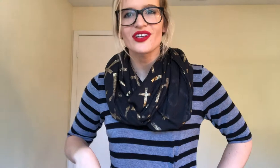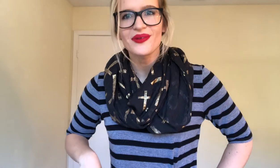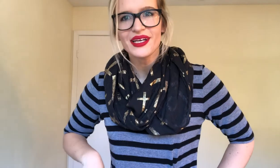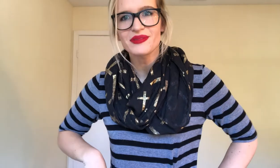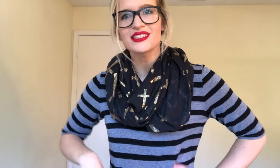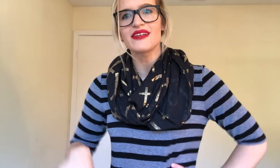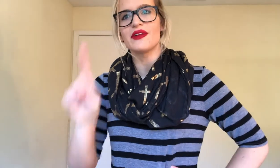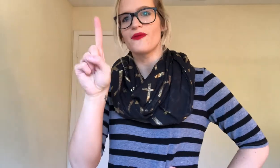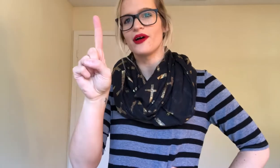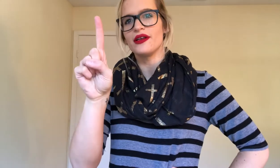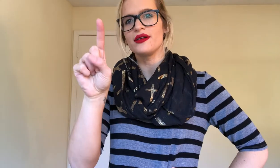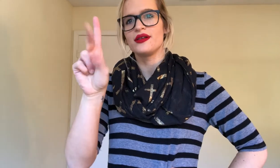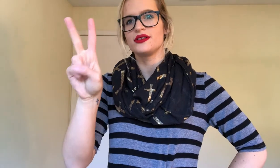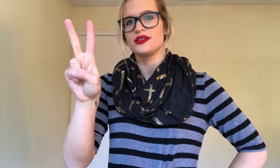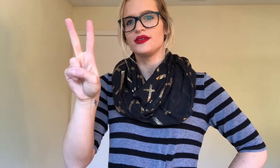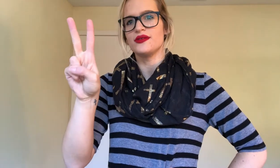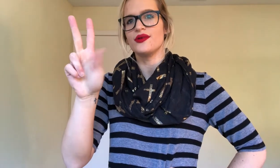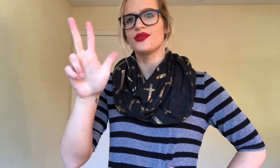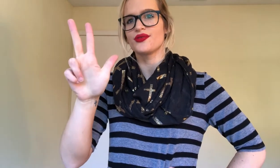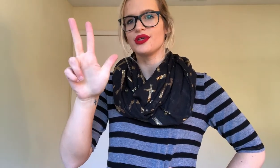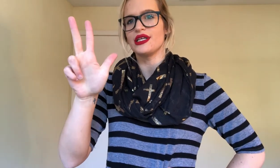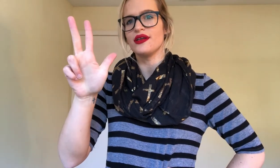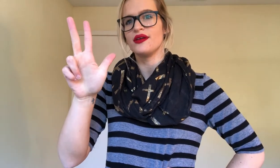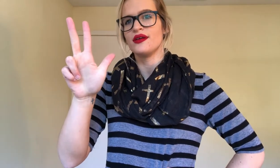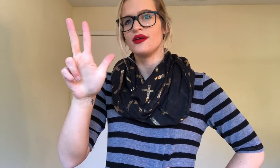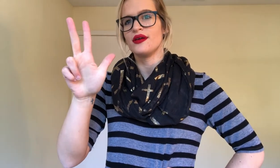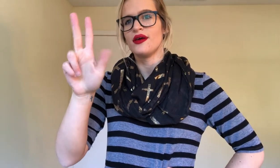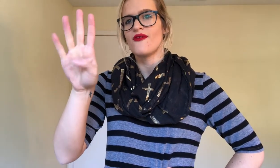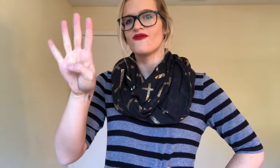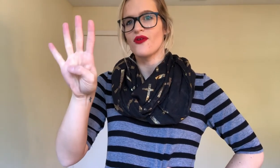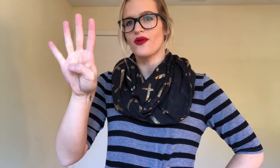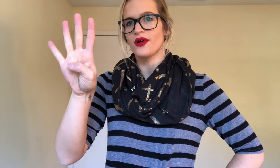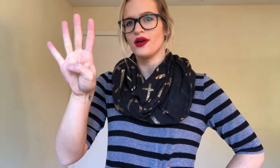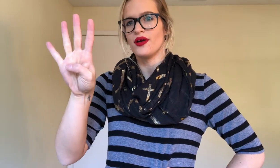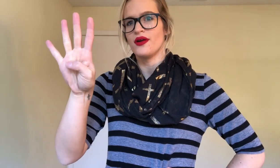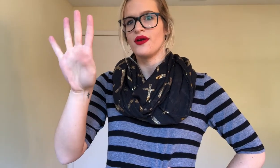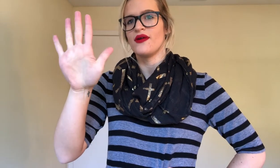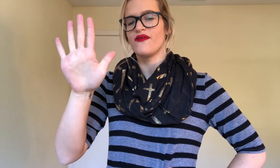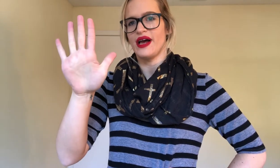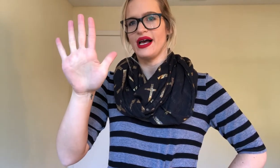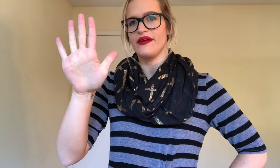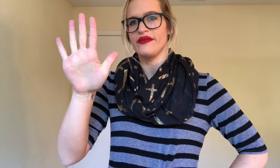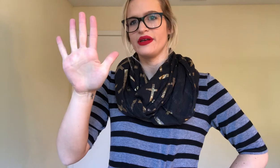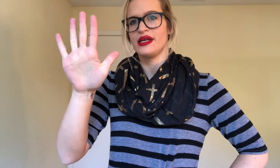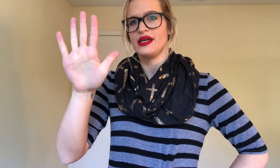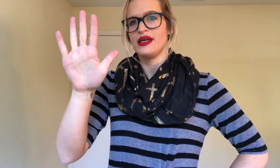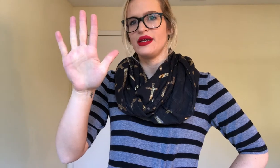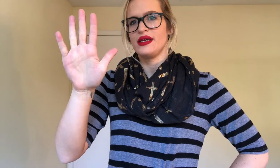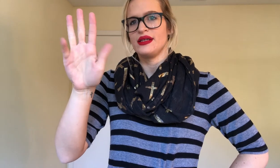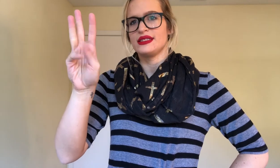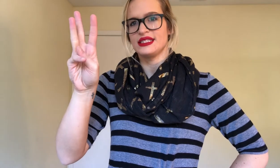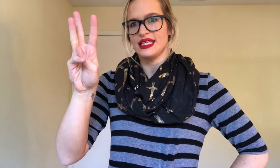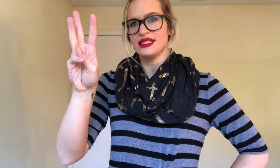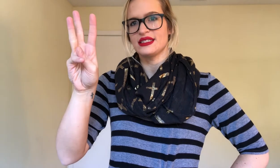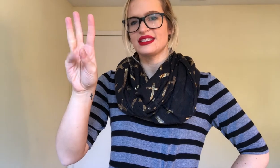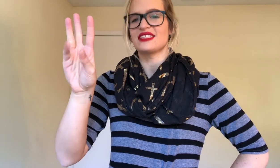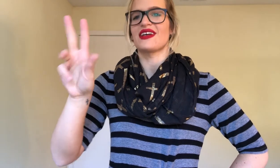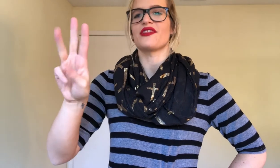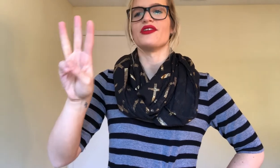all the way up to seven. One, two, three, four, five, six. That's why three